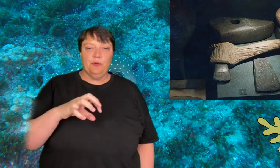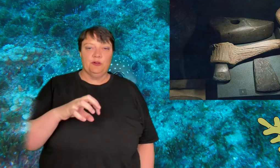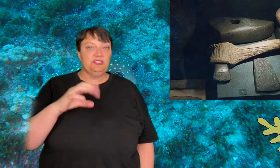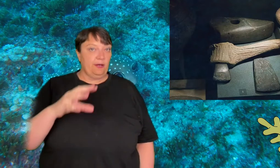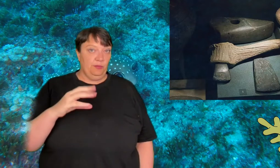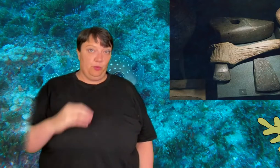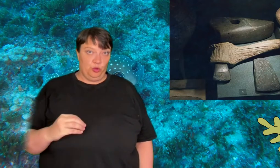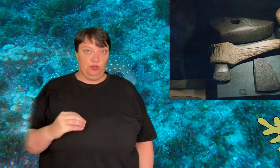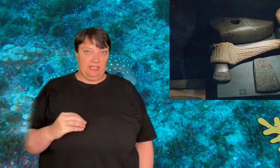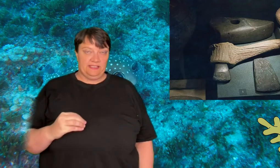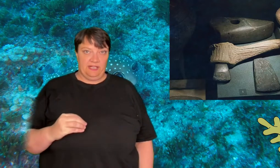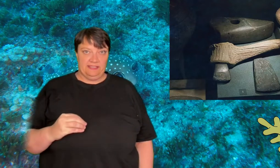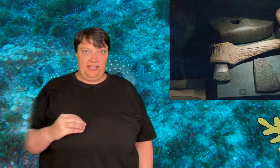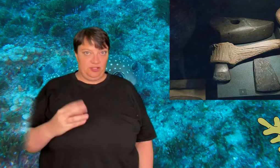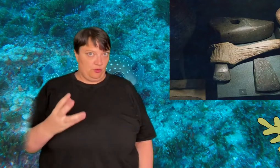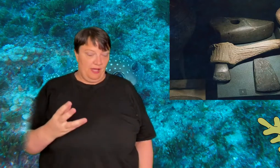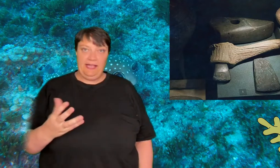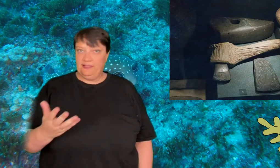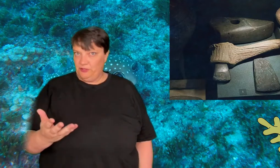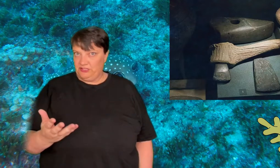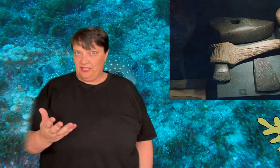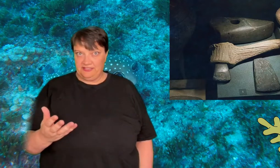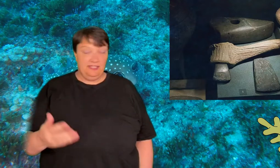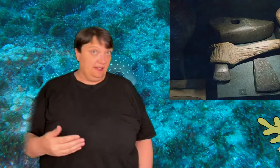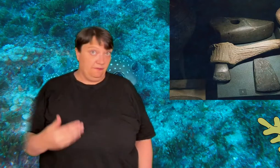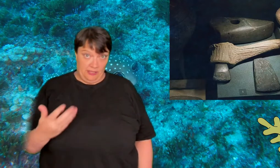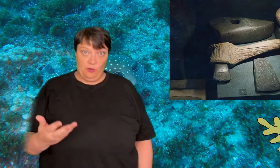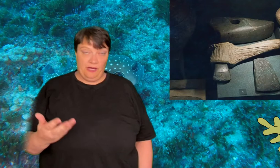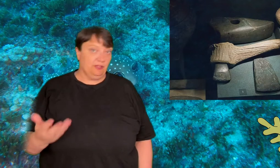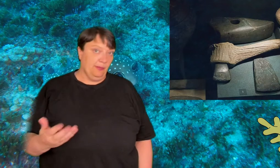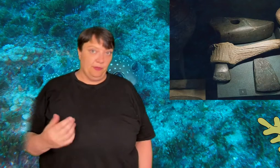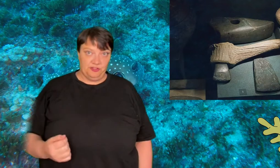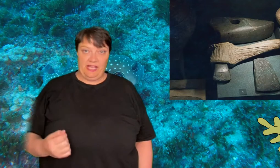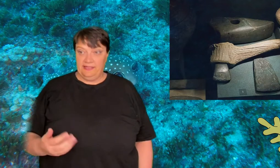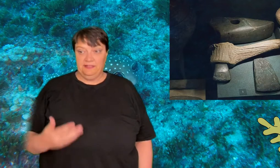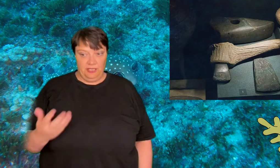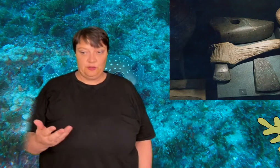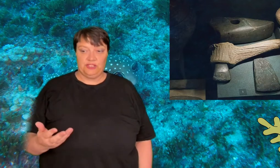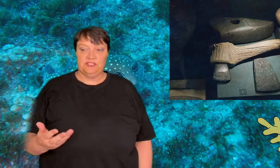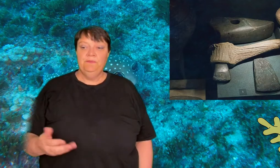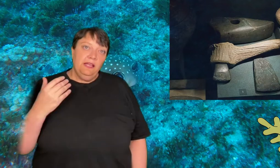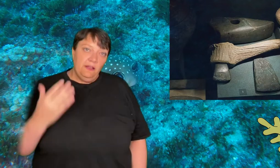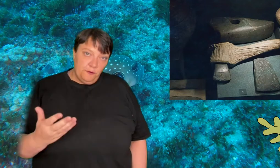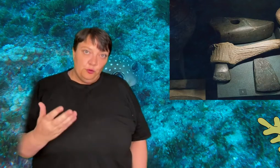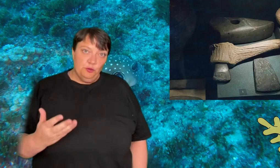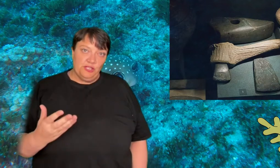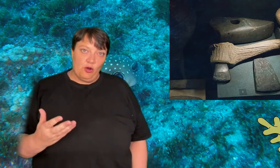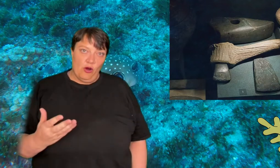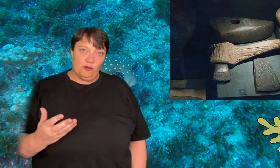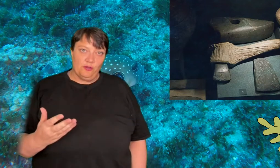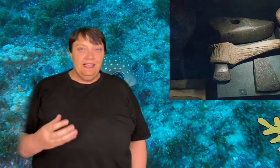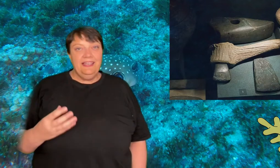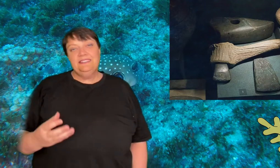numbers that are important to that civilization as we discussed in the video about numbers and cultures. If you're